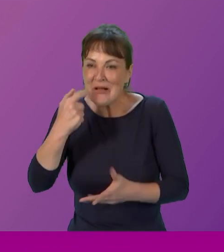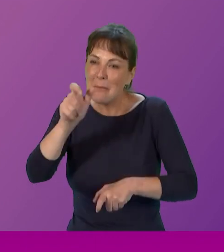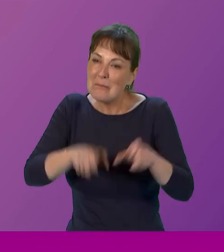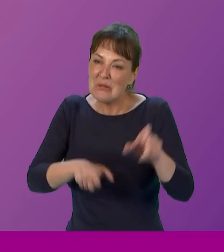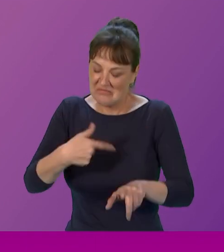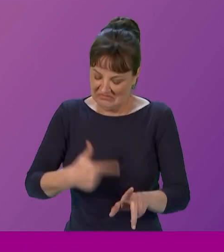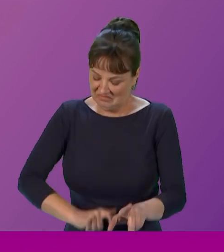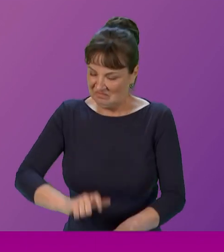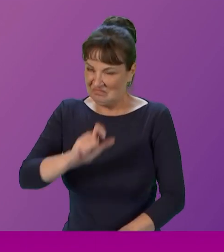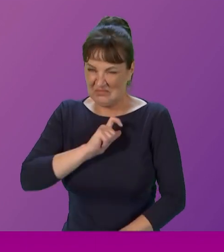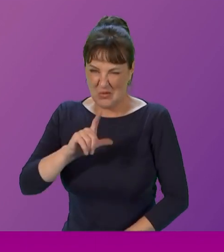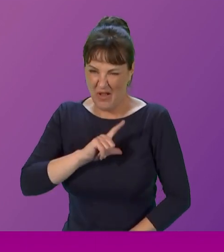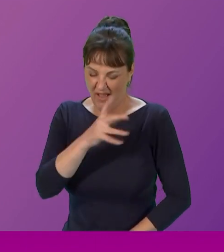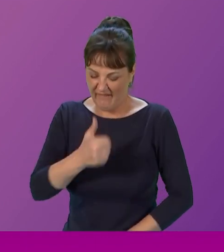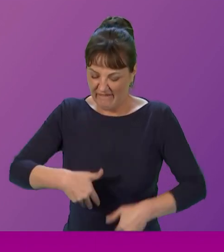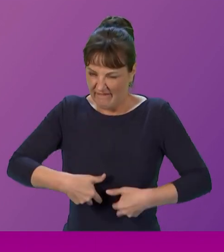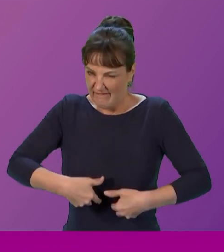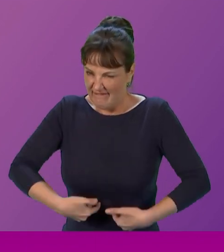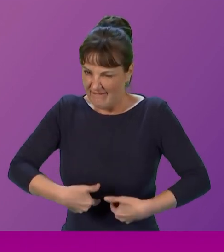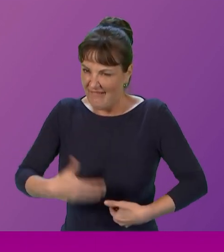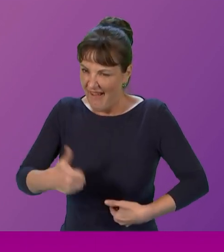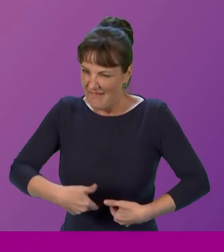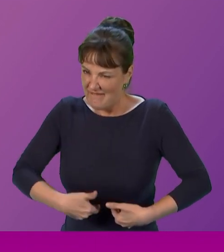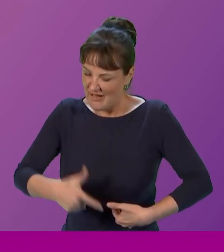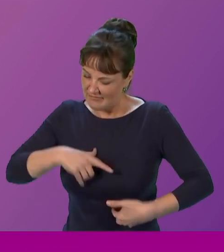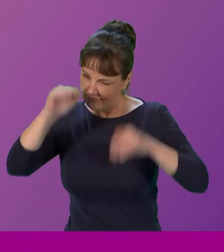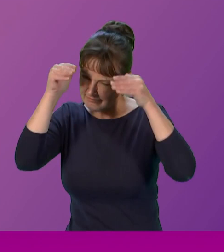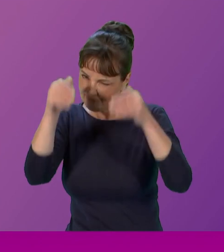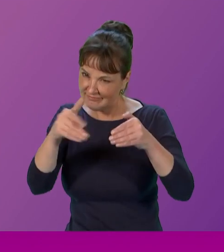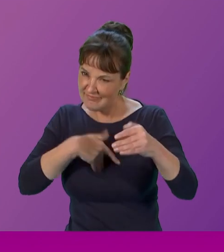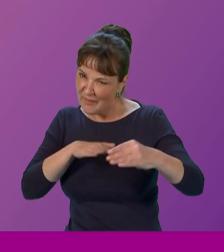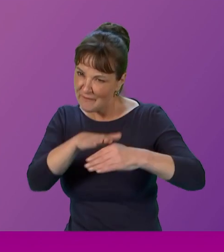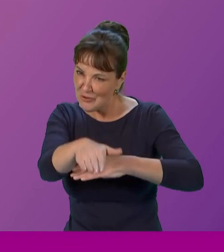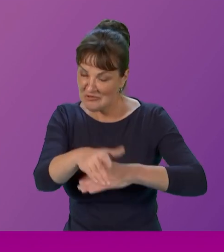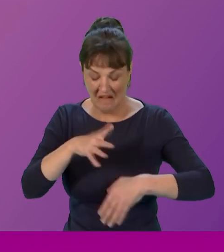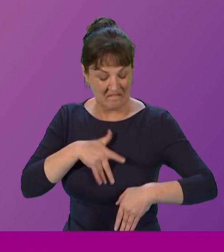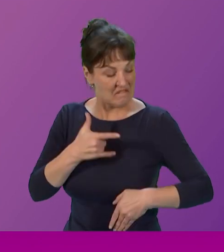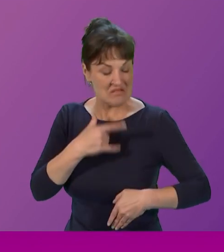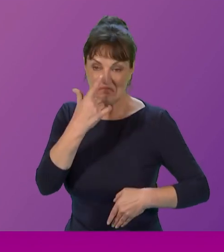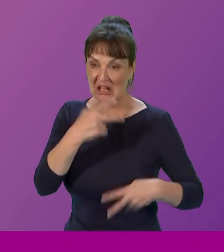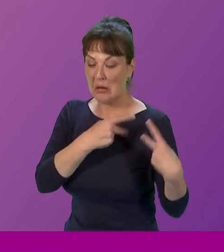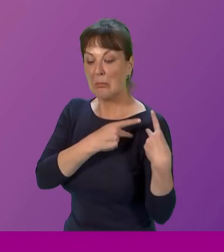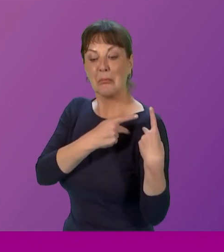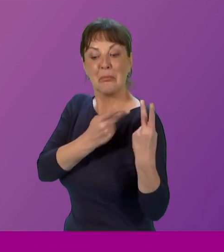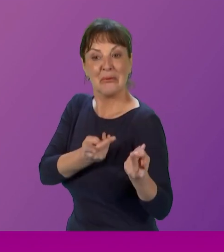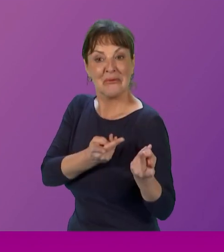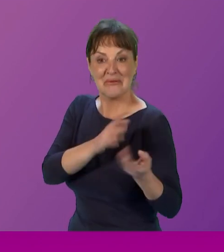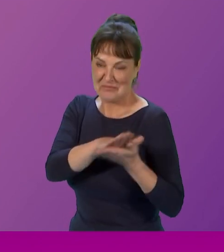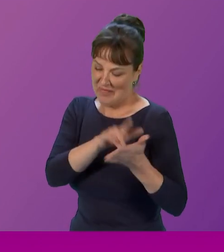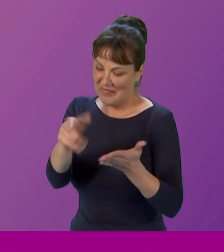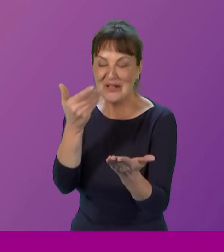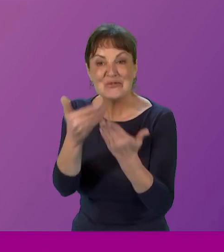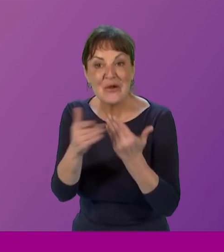we can hand that over and hopefully I'll be sorted for your children, if not for you. Colcab?